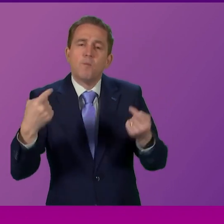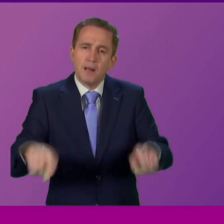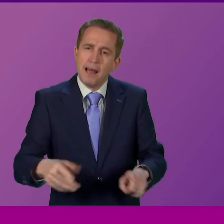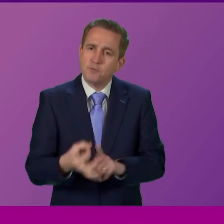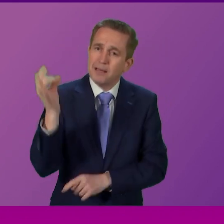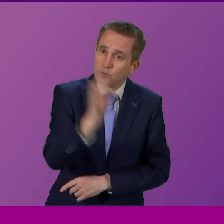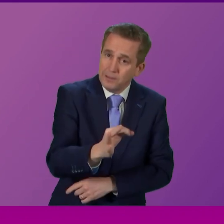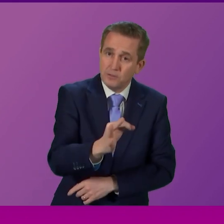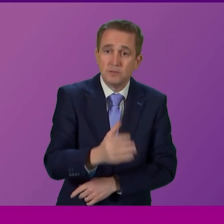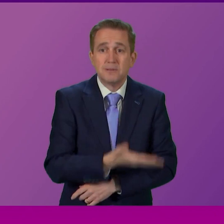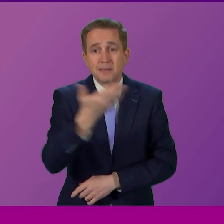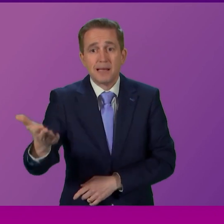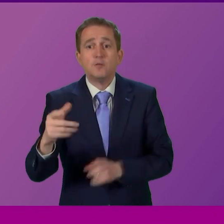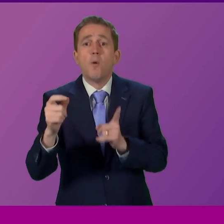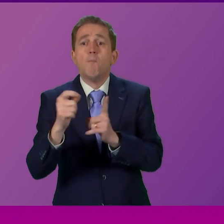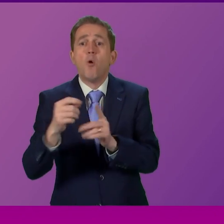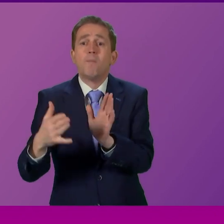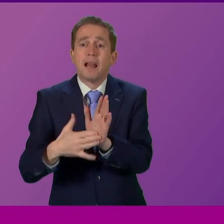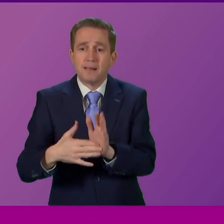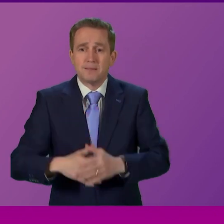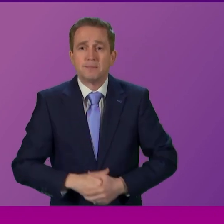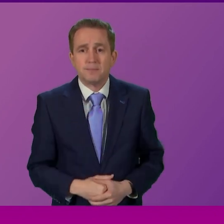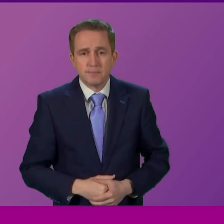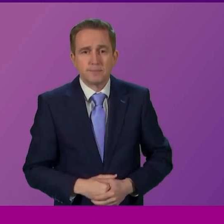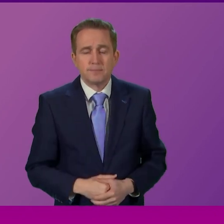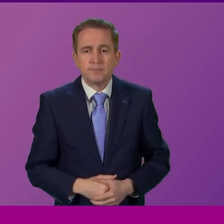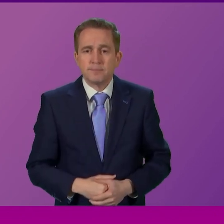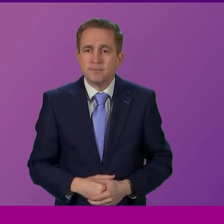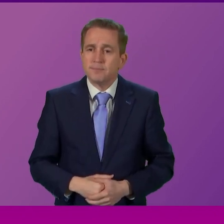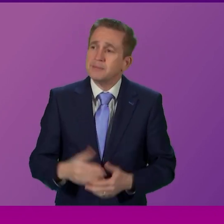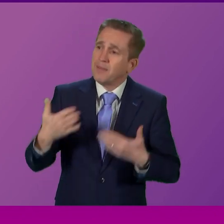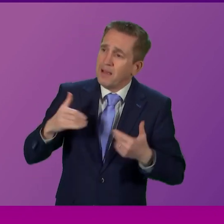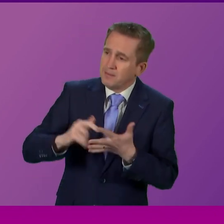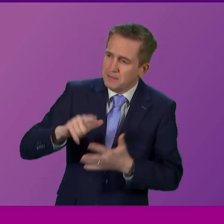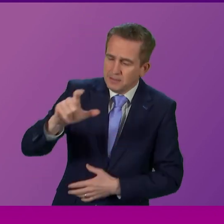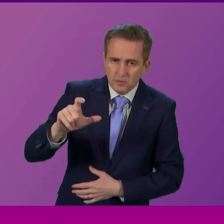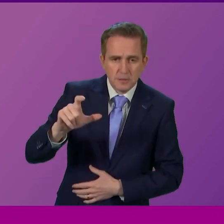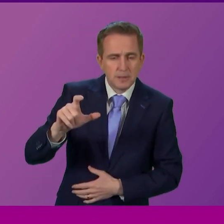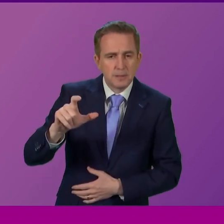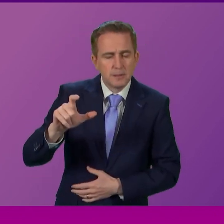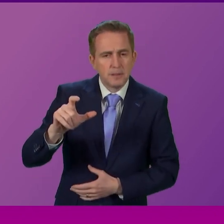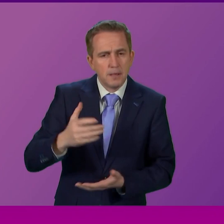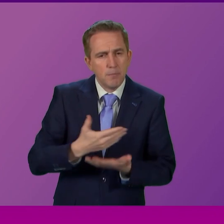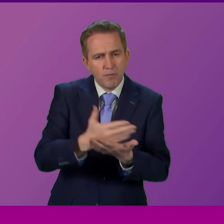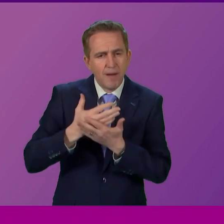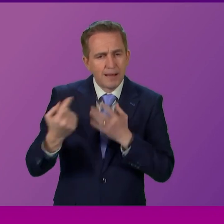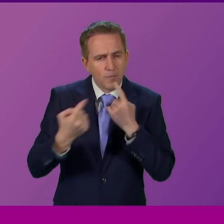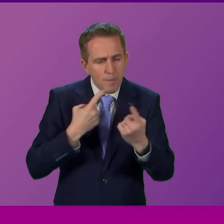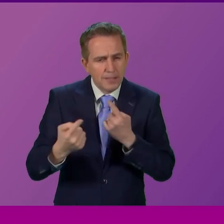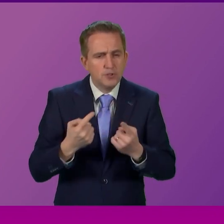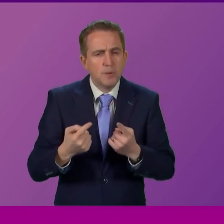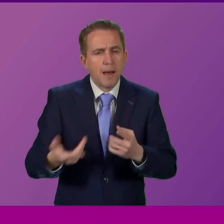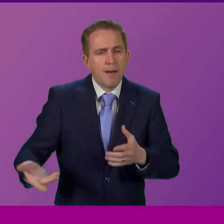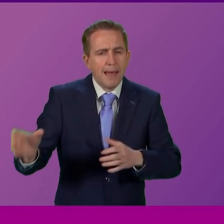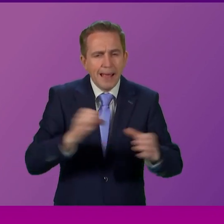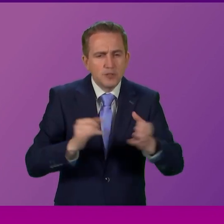I go to Mr Paul MacLennan thank you can the cabinet secretary provide an update on the measures previously put in place to recruit additional staff from